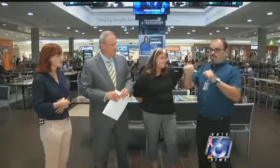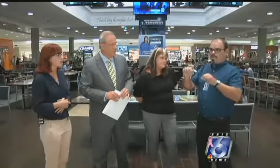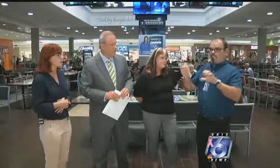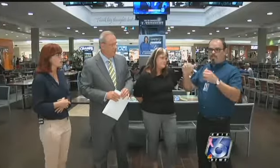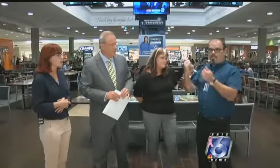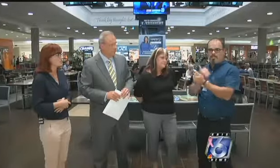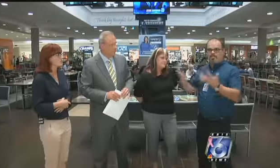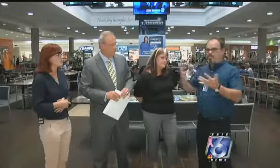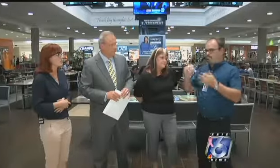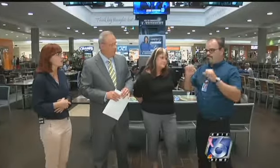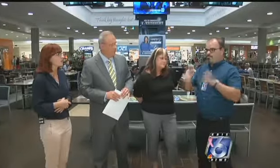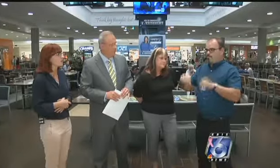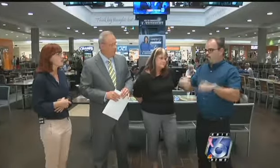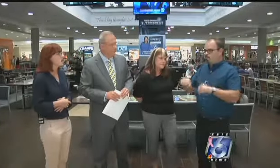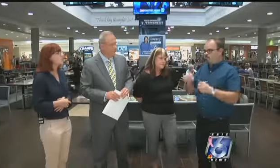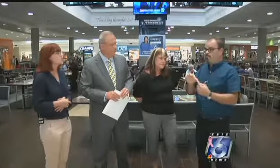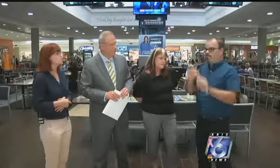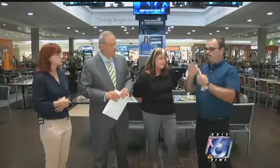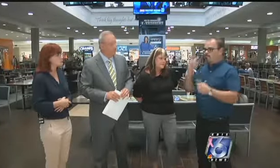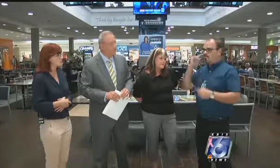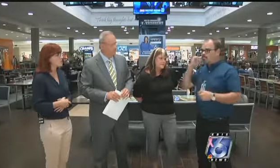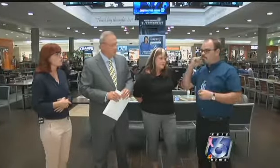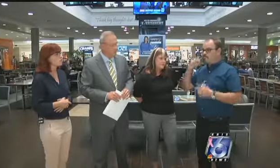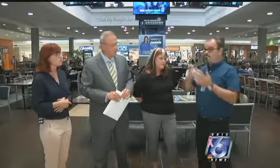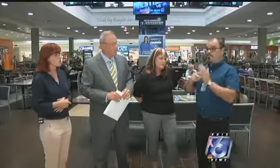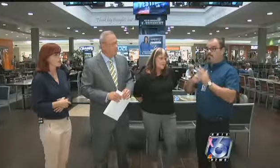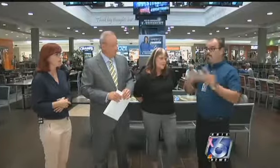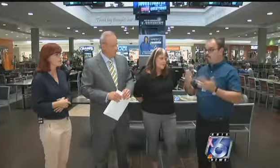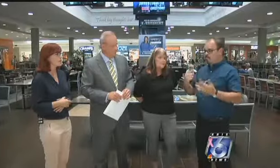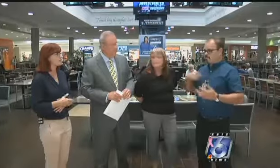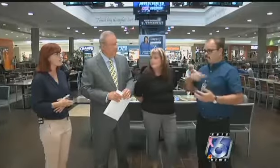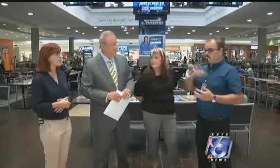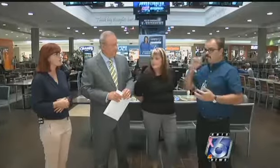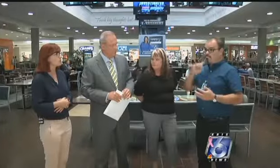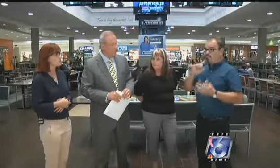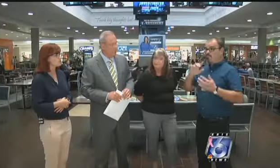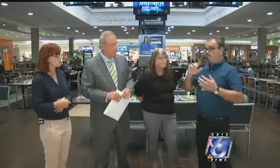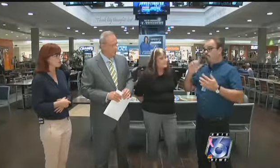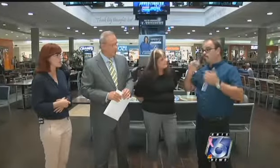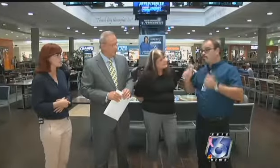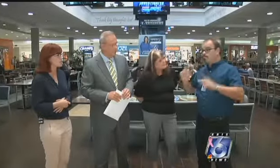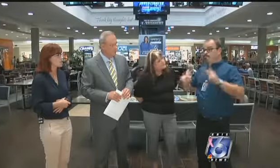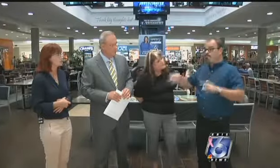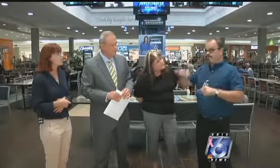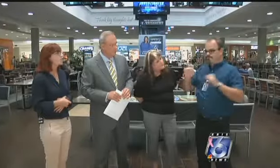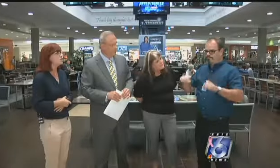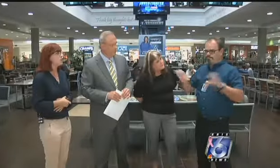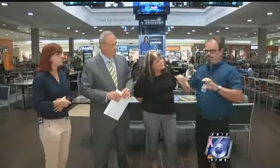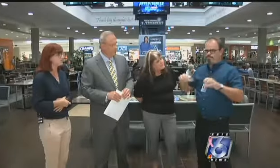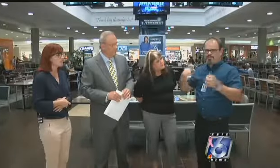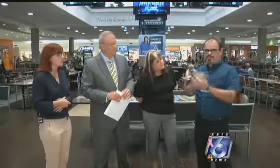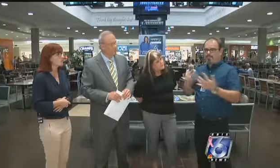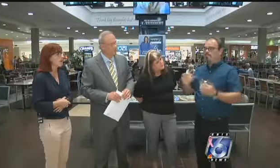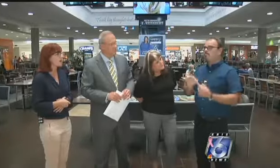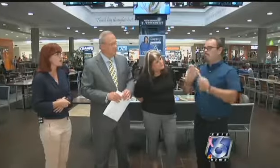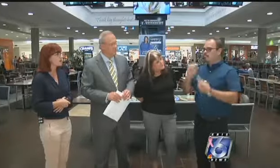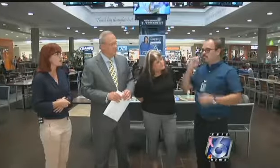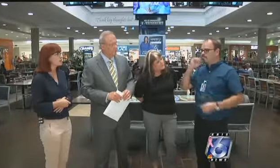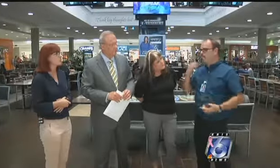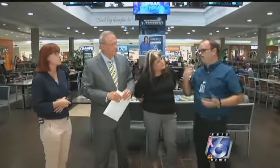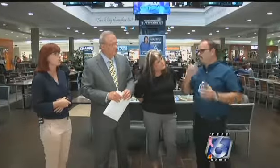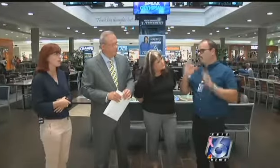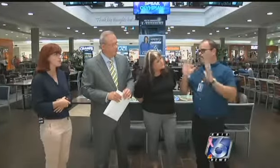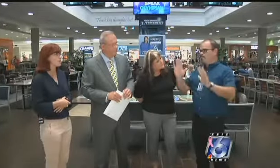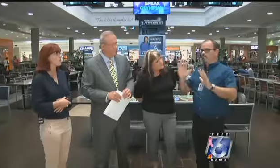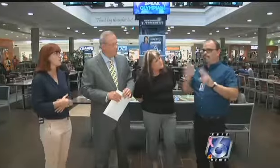awareness in regards to hearing loss and just to be able to show that everything is possible even if you can't hear. So whether you're Deaf or you have